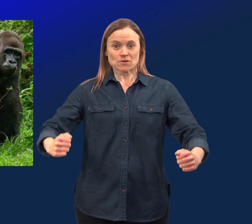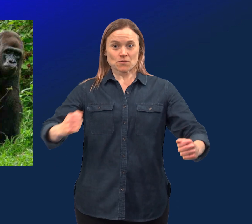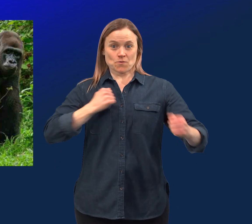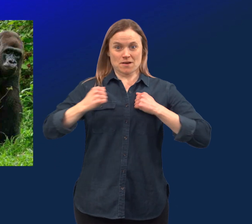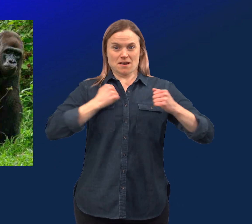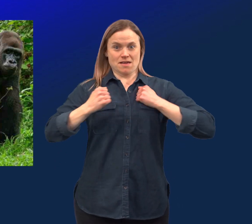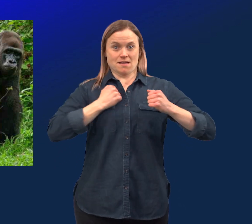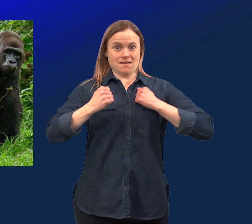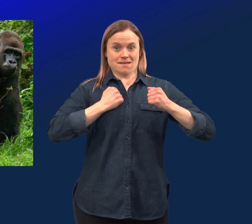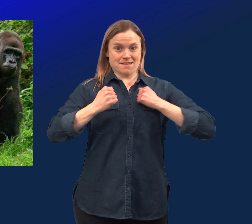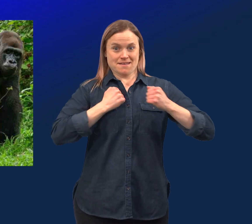Gorilla